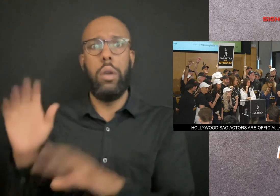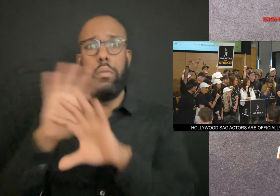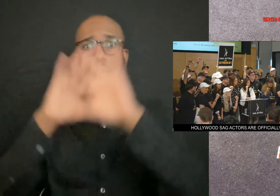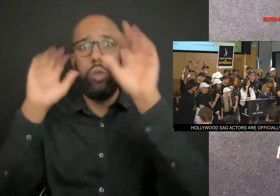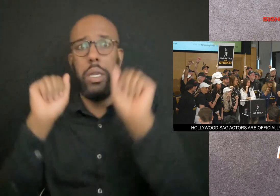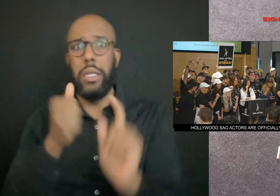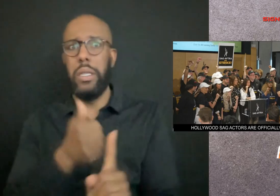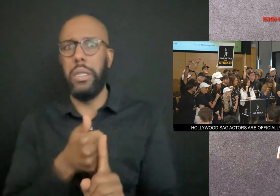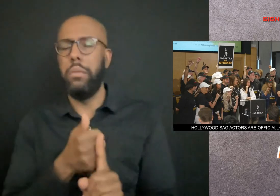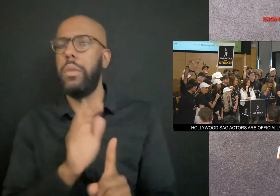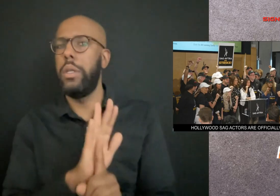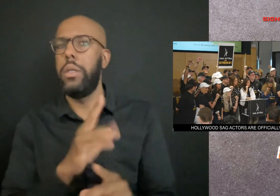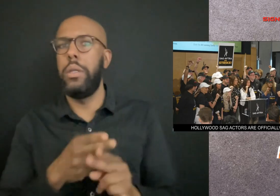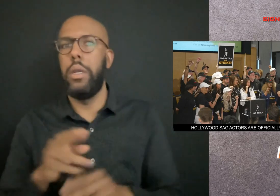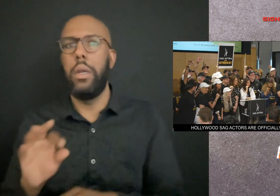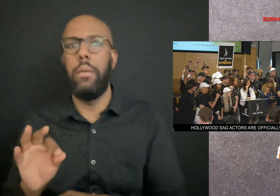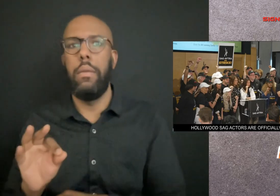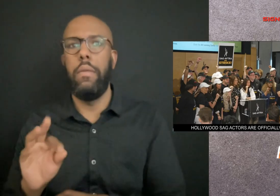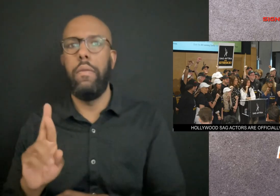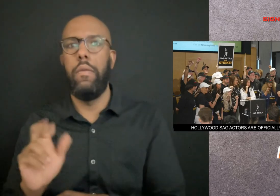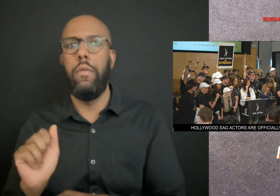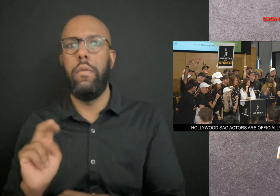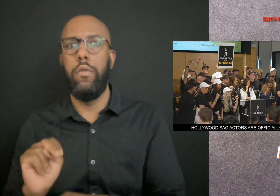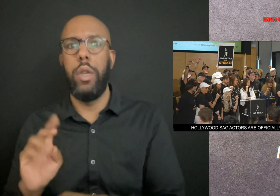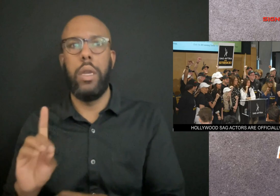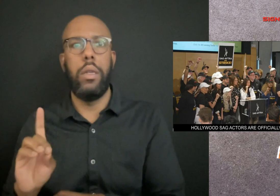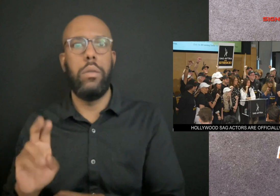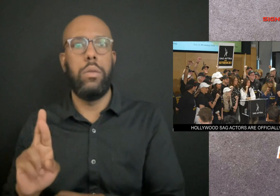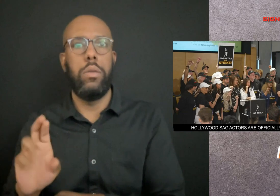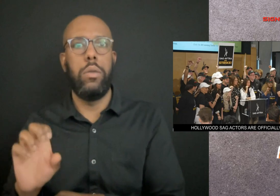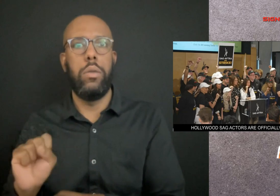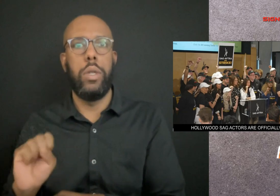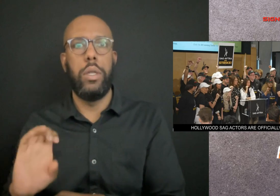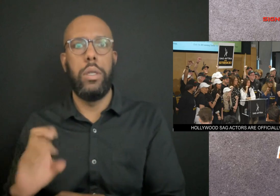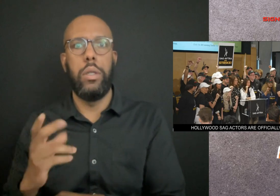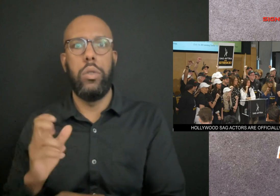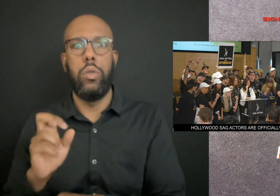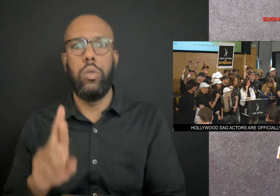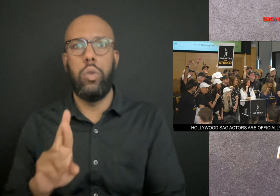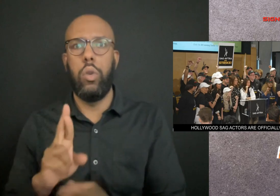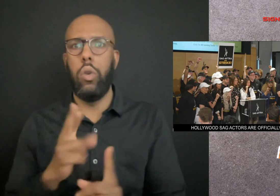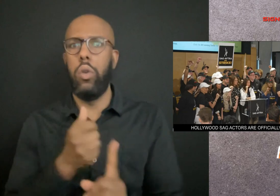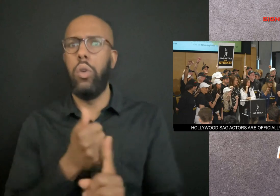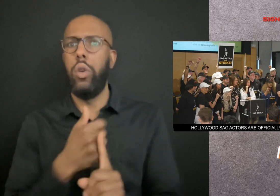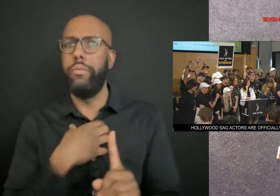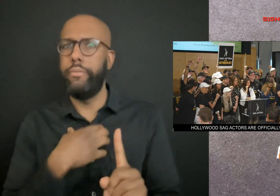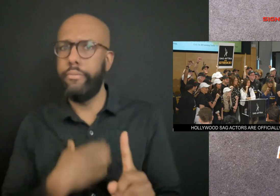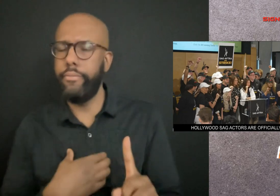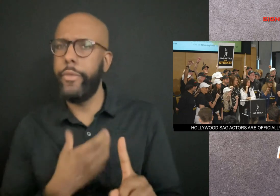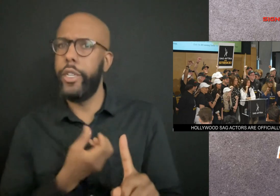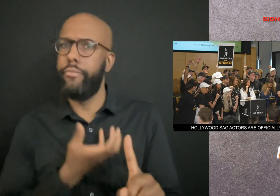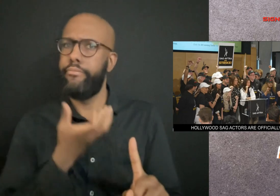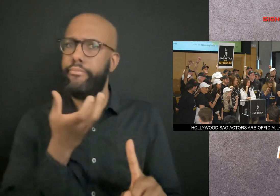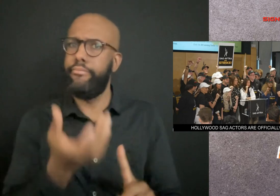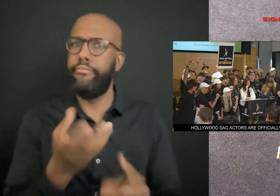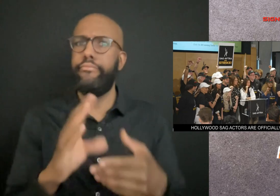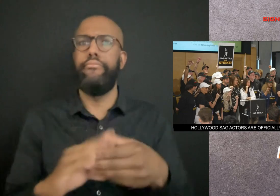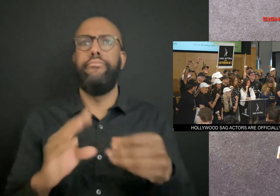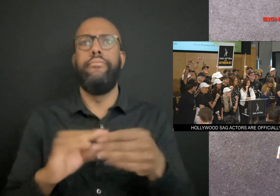said the main issue was not just money, but respecting the men and women who